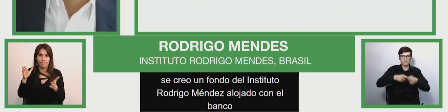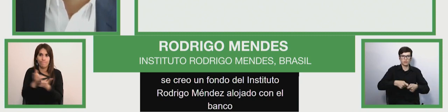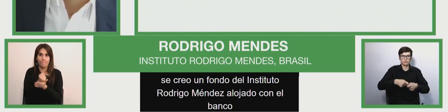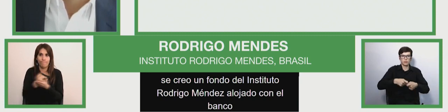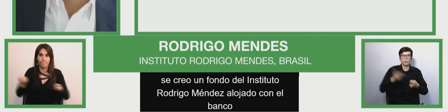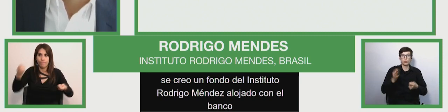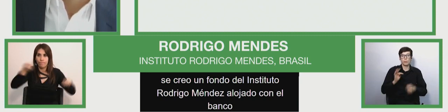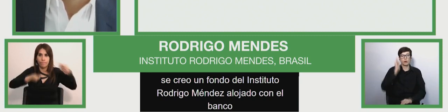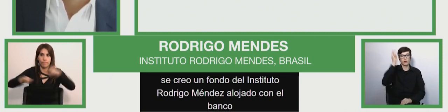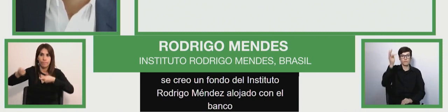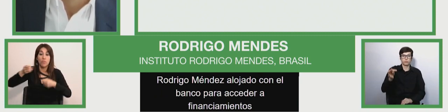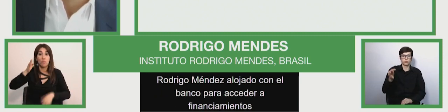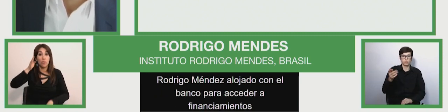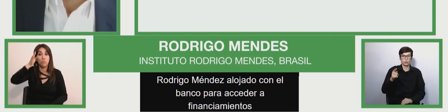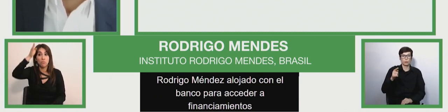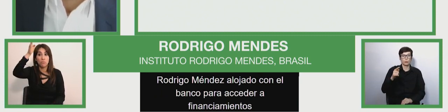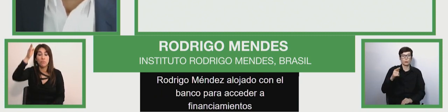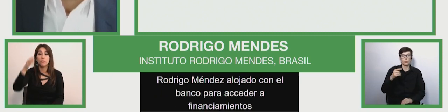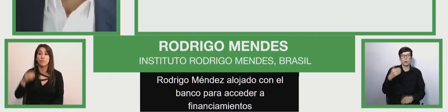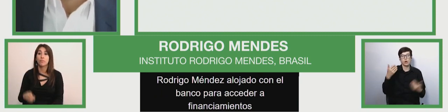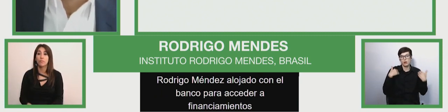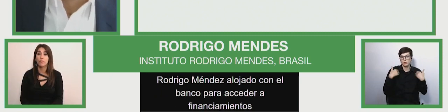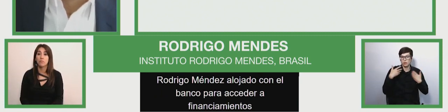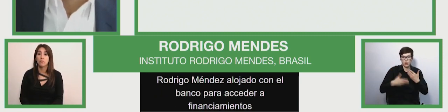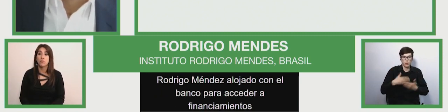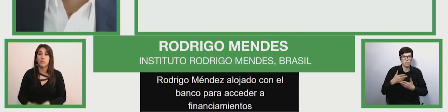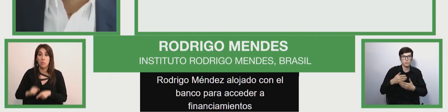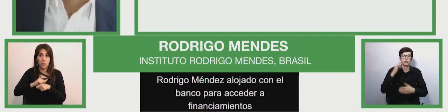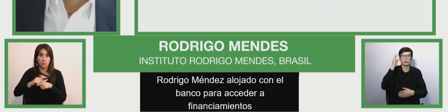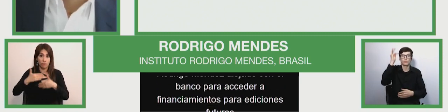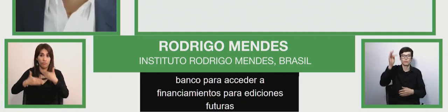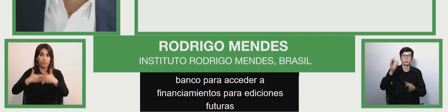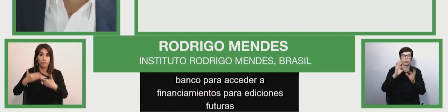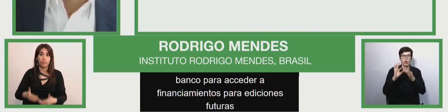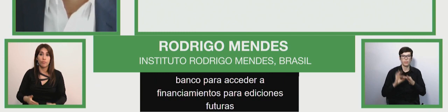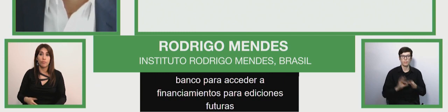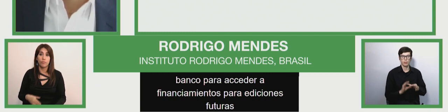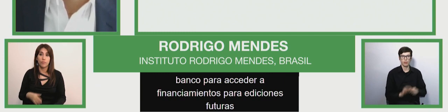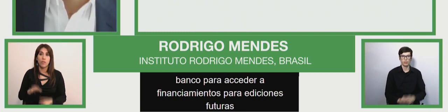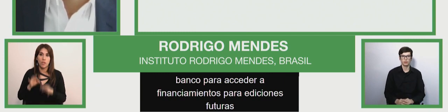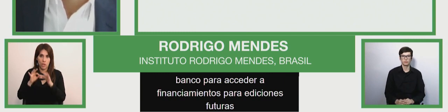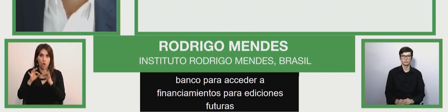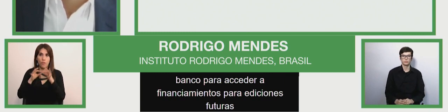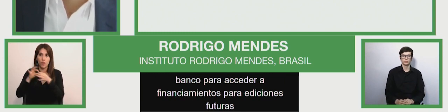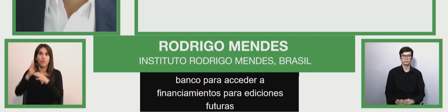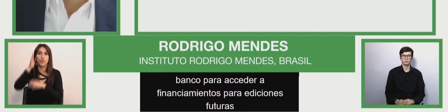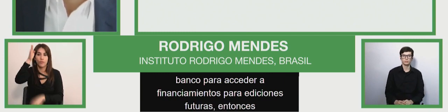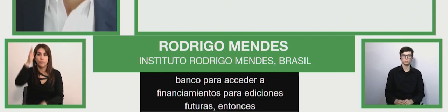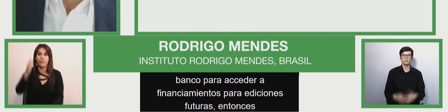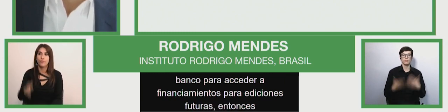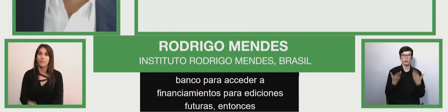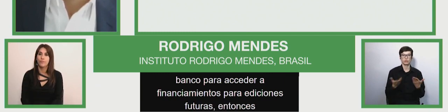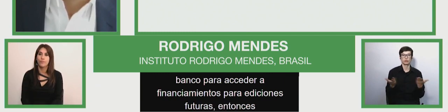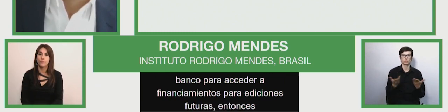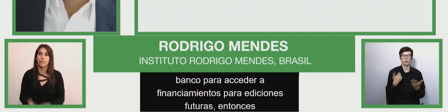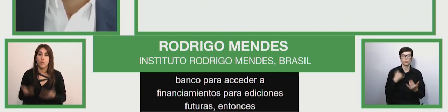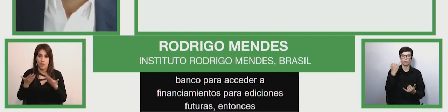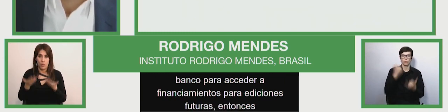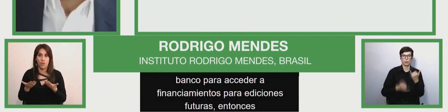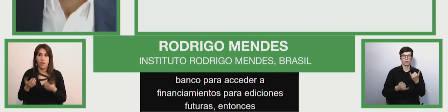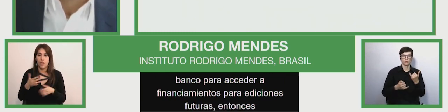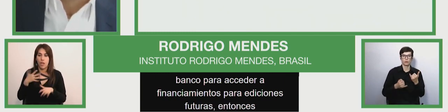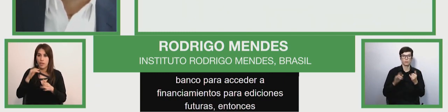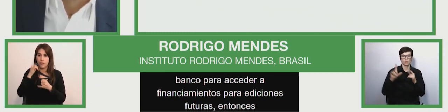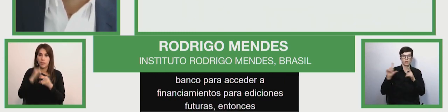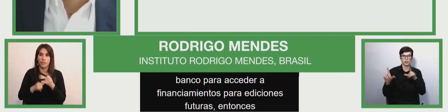the J.P. Morgan Bank and will contribute to the funding of future editions of